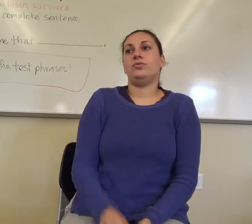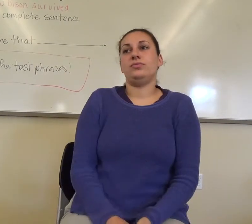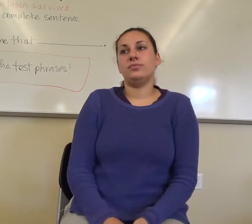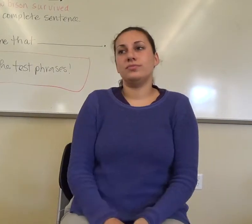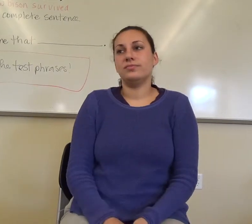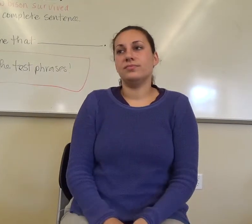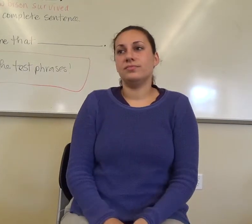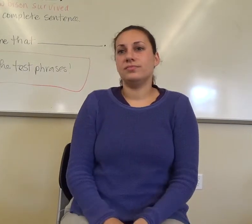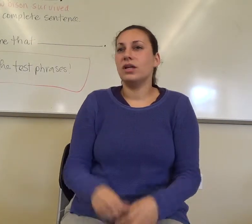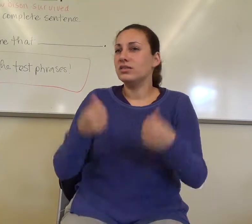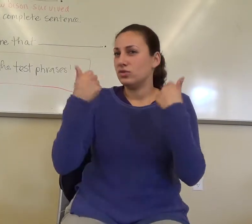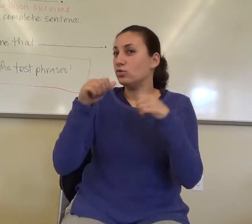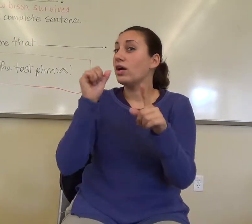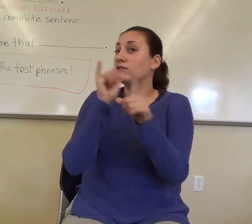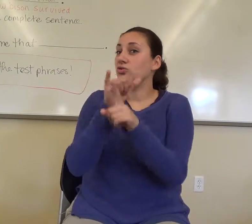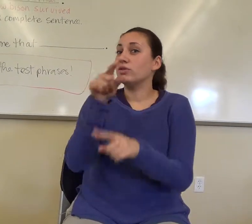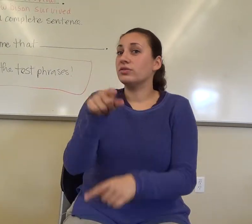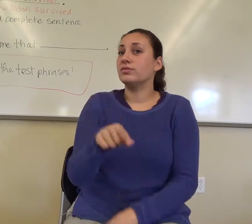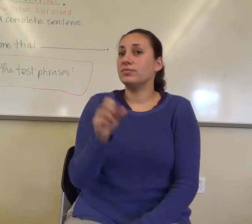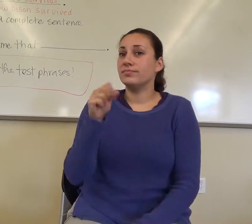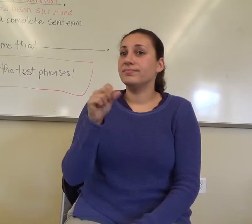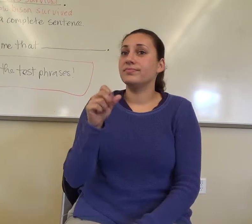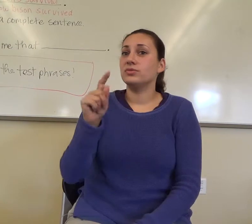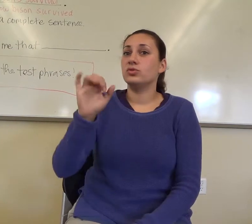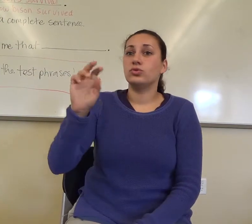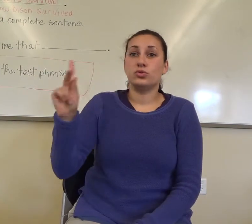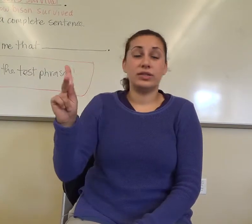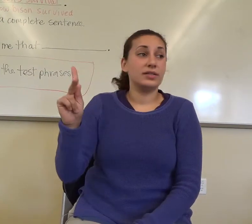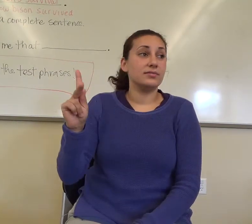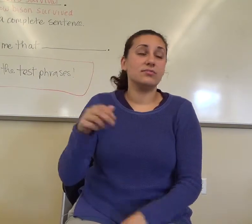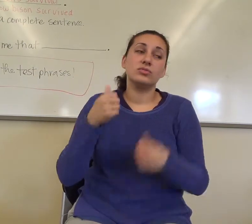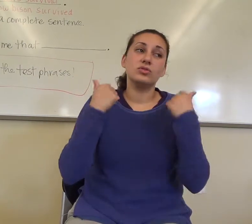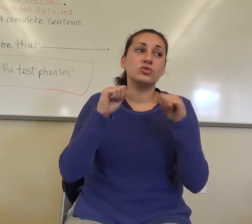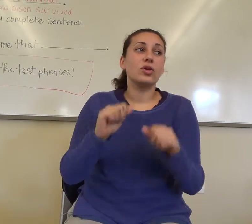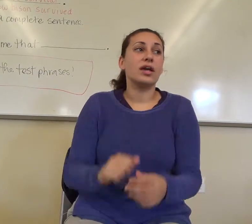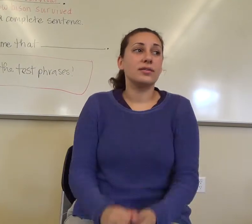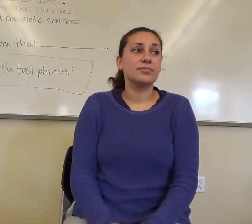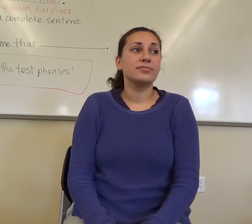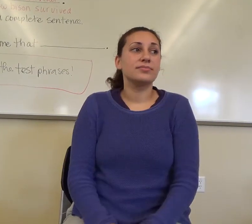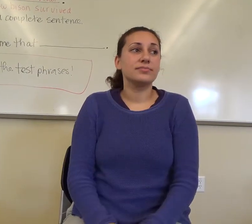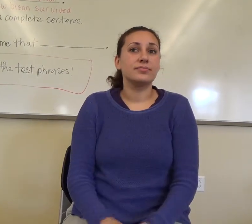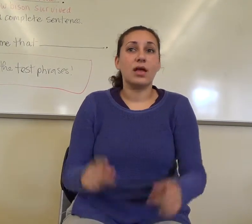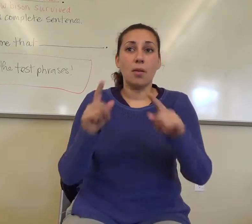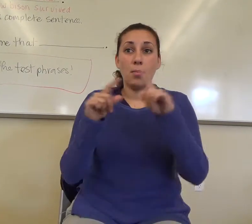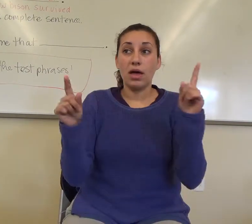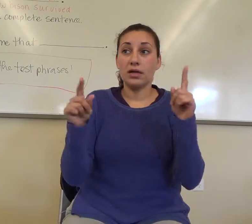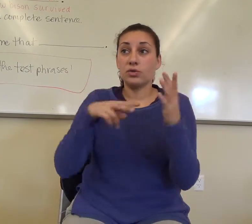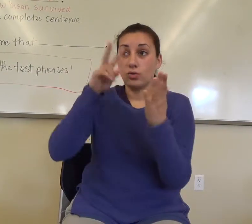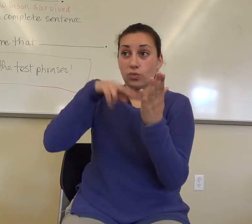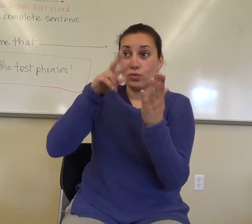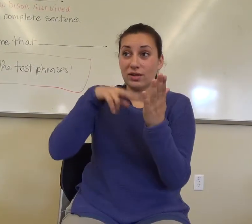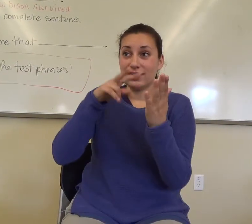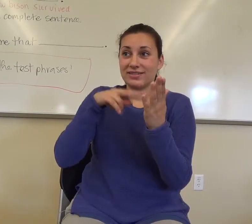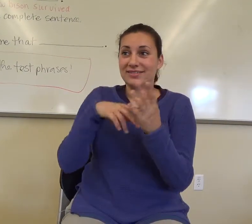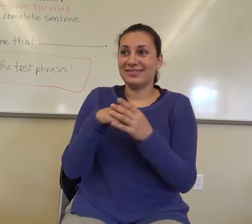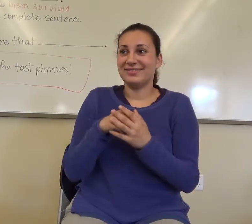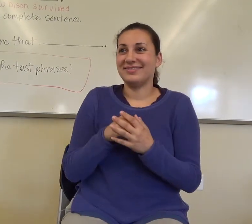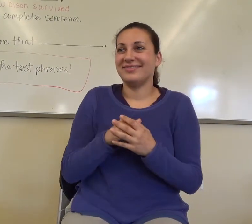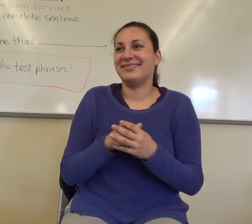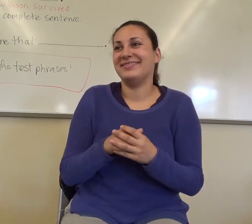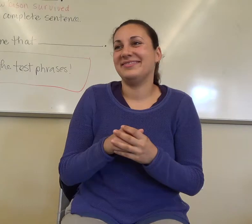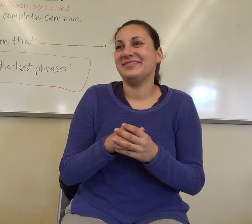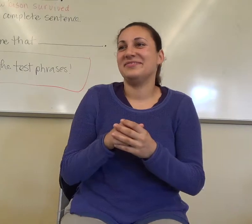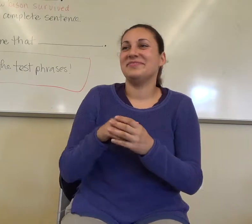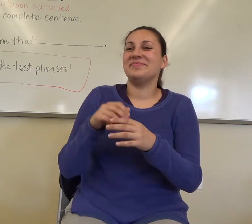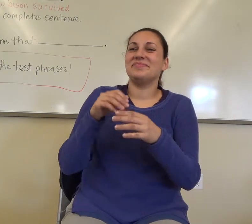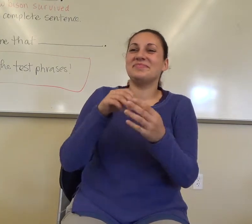not right. They're trying to trick you. That's what I'm trying to get across. Okay? But if you read carefully, this is also